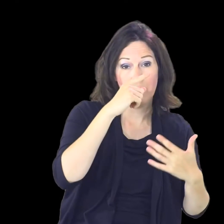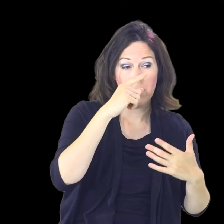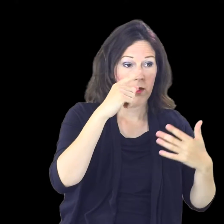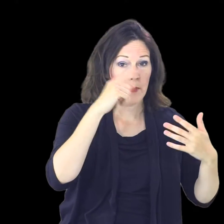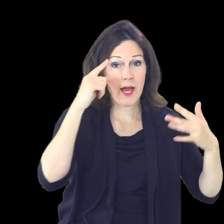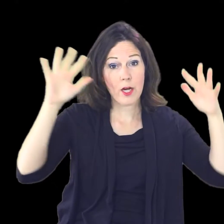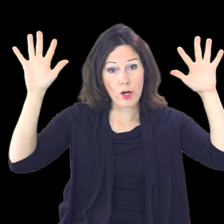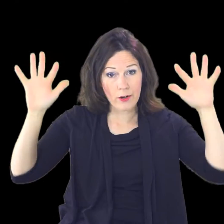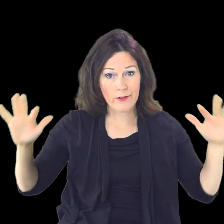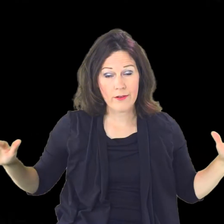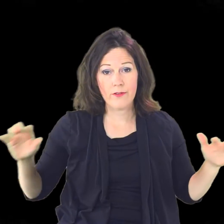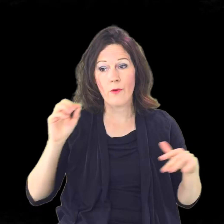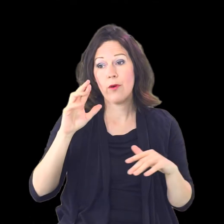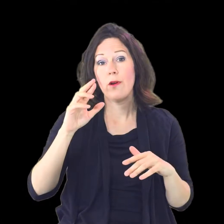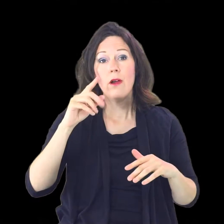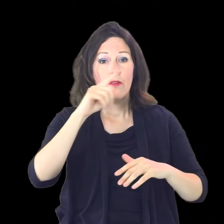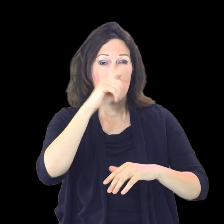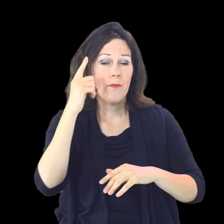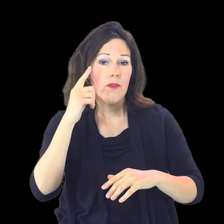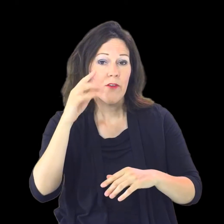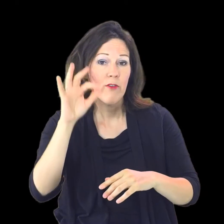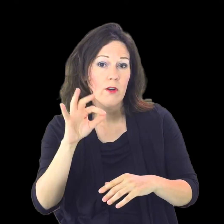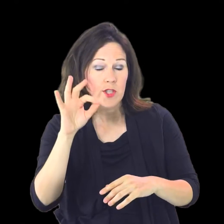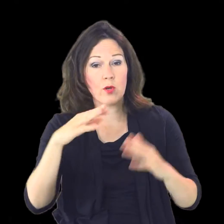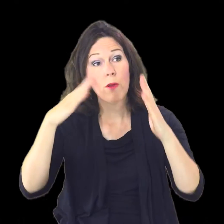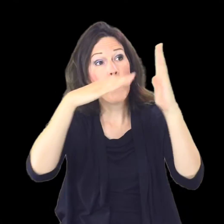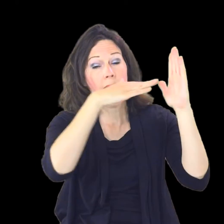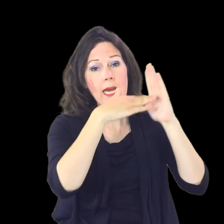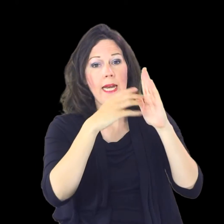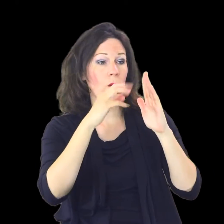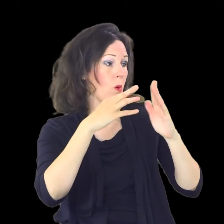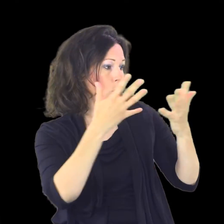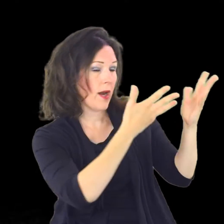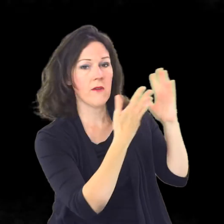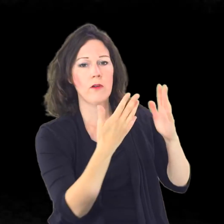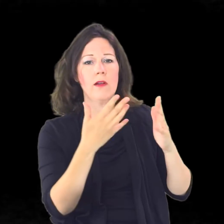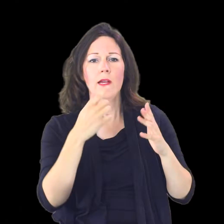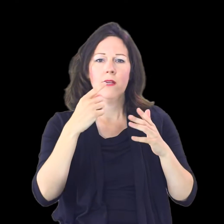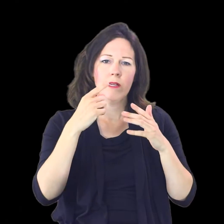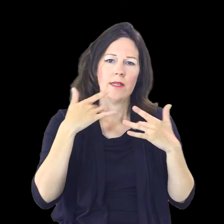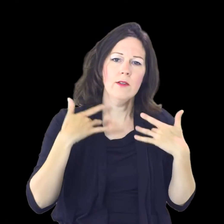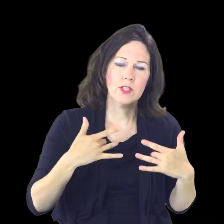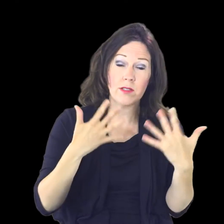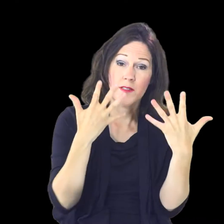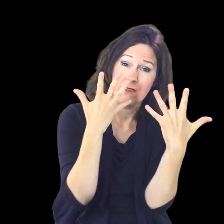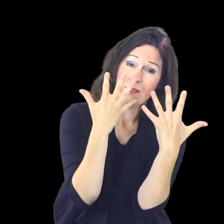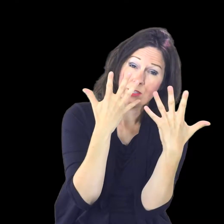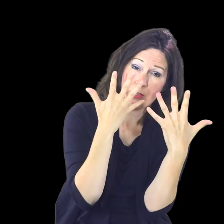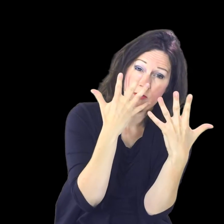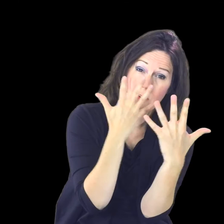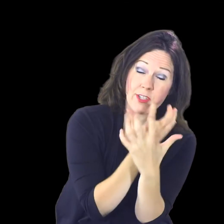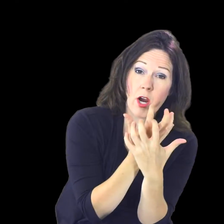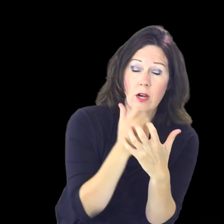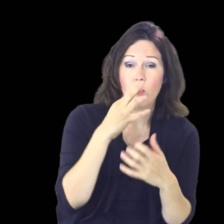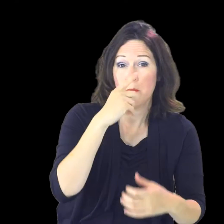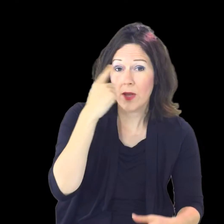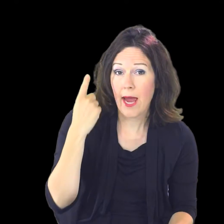black curtains or the furniture the painting or whatever use is usually very dark or black